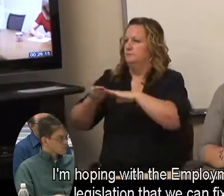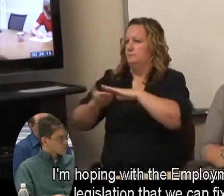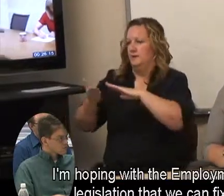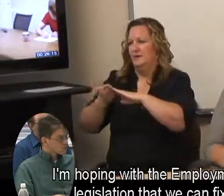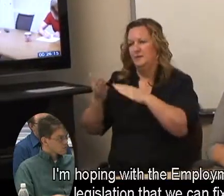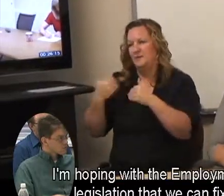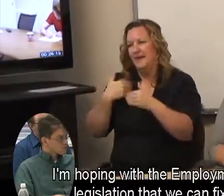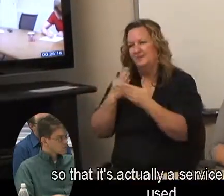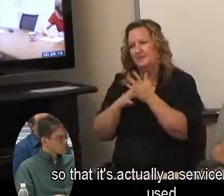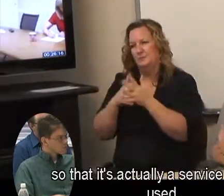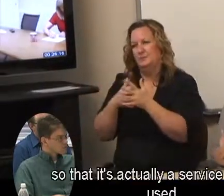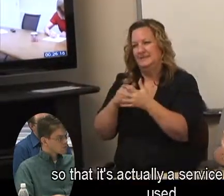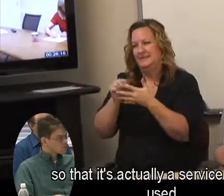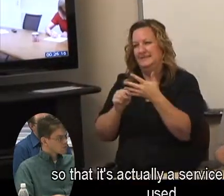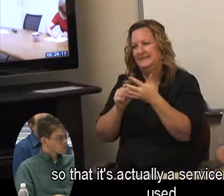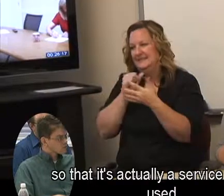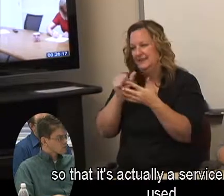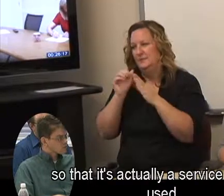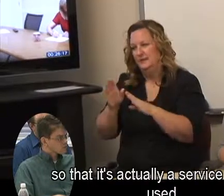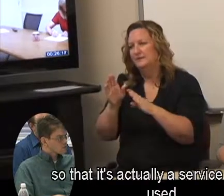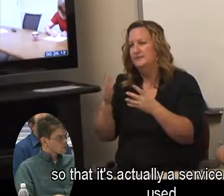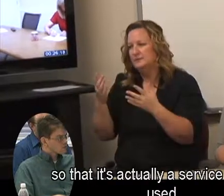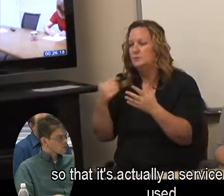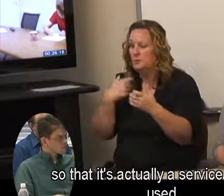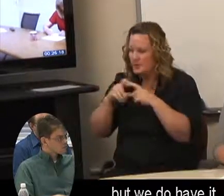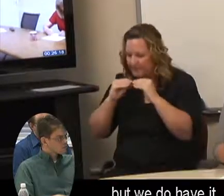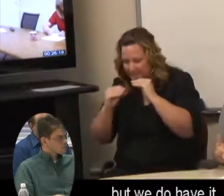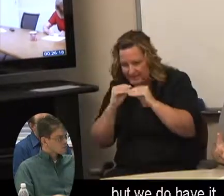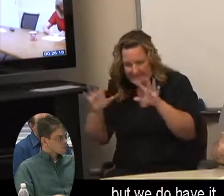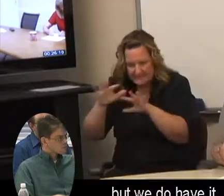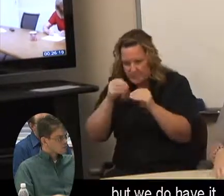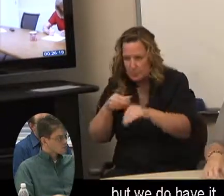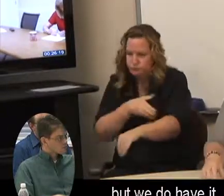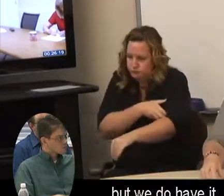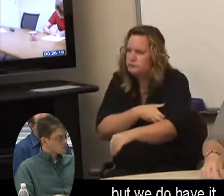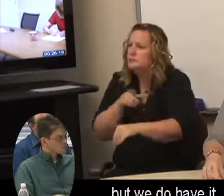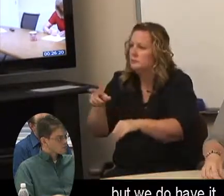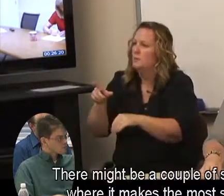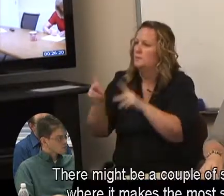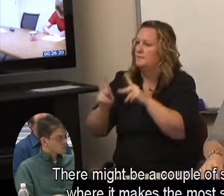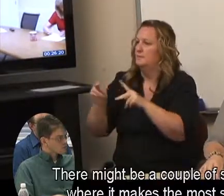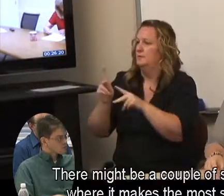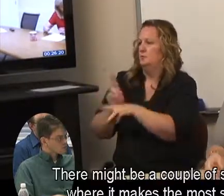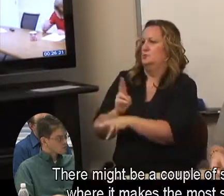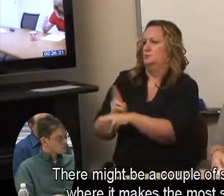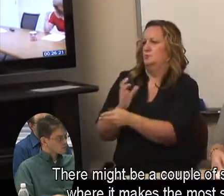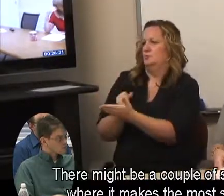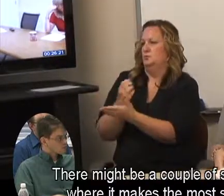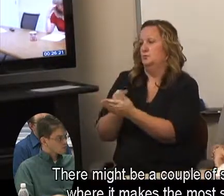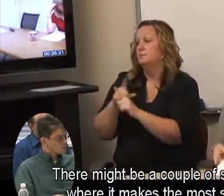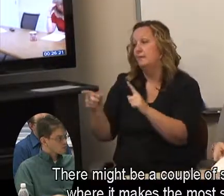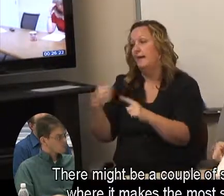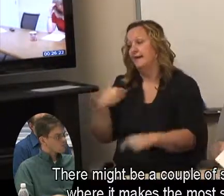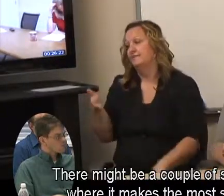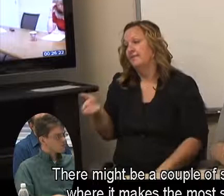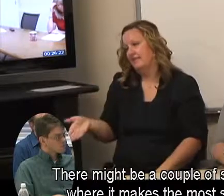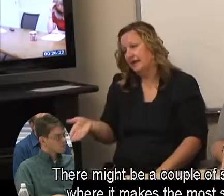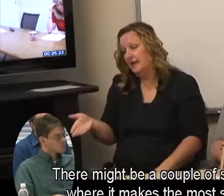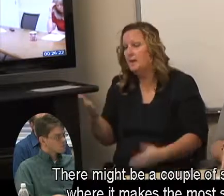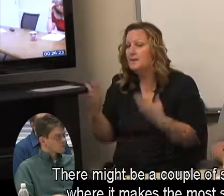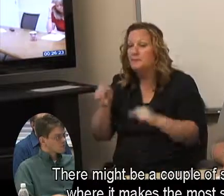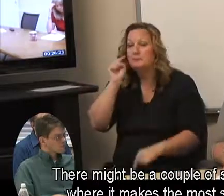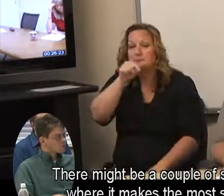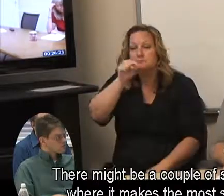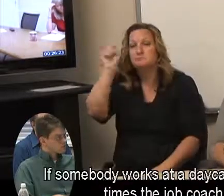legislation that we can fix that so it's actually a service that gets used. But we do have it. There might be a couple situations where it